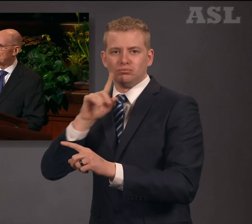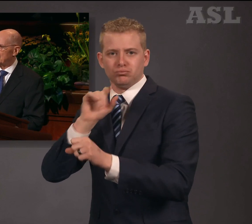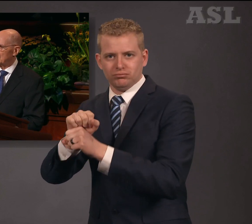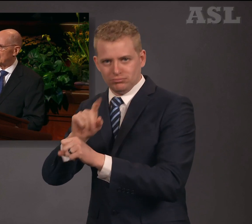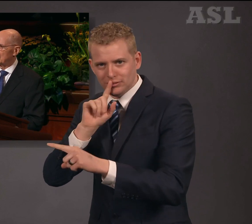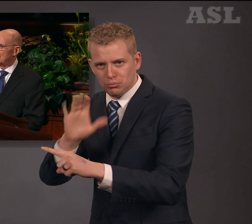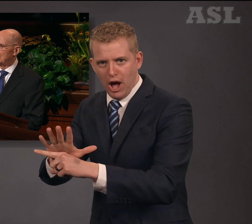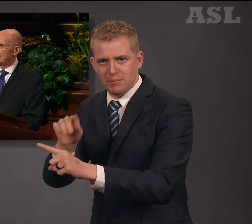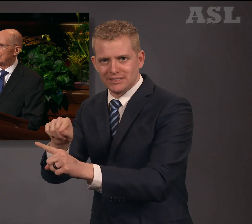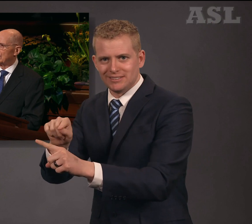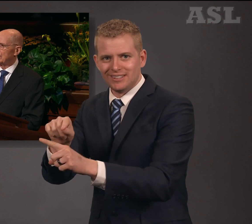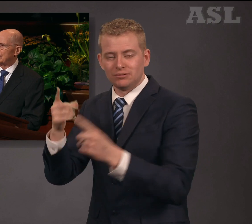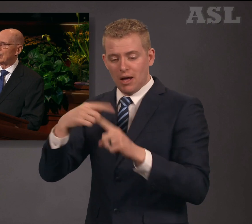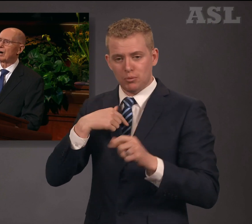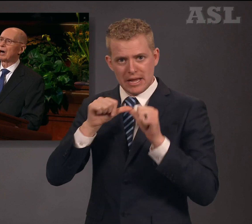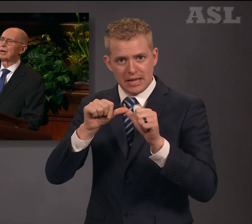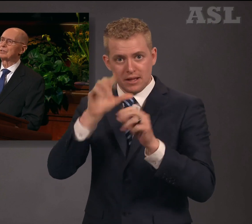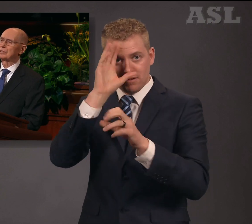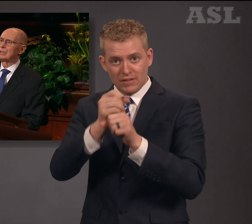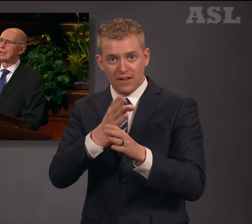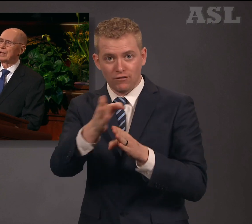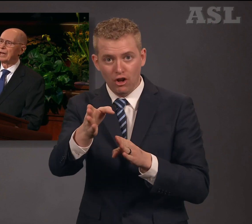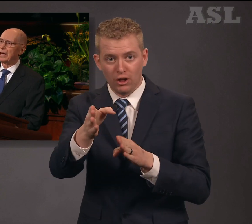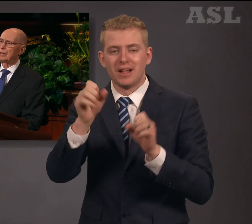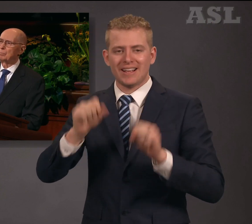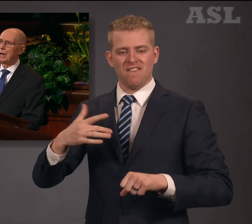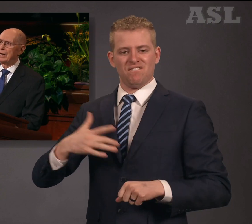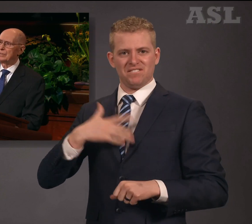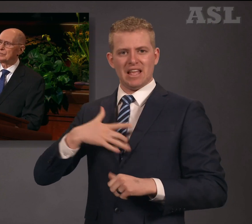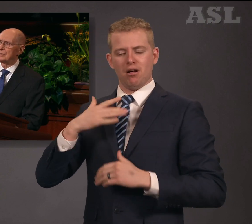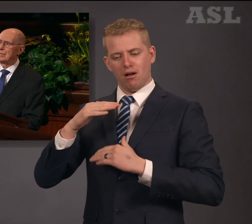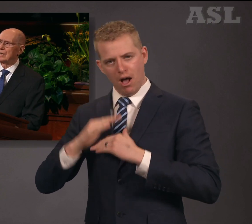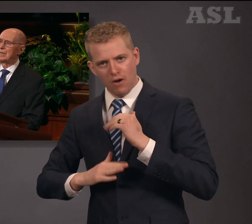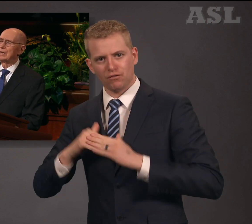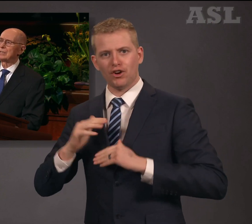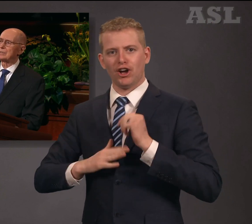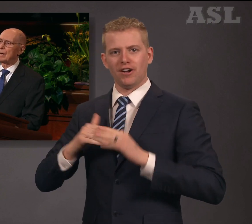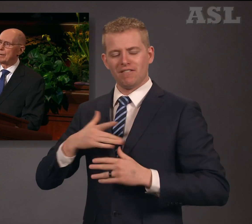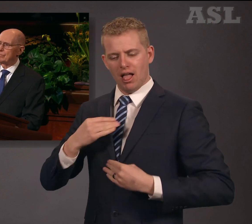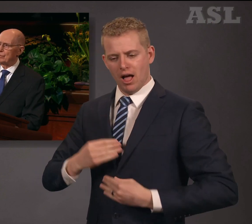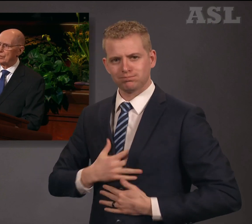feel in our hearts and minds His comfort.